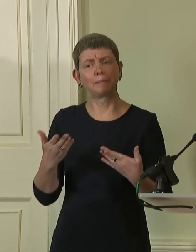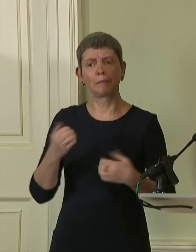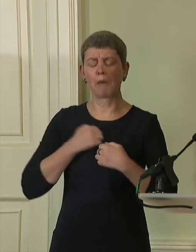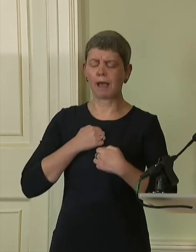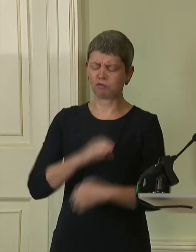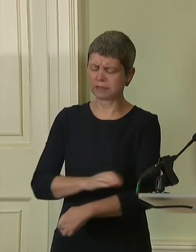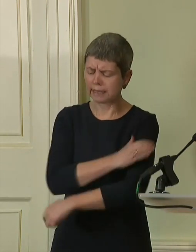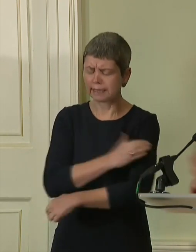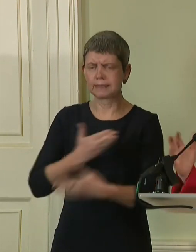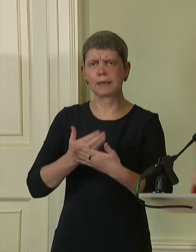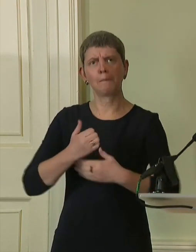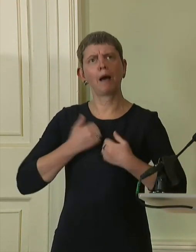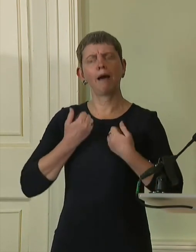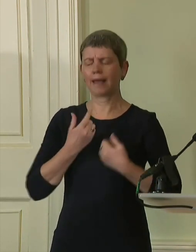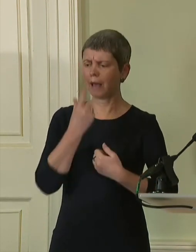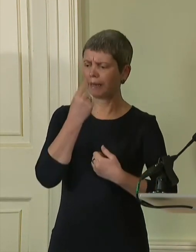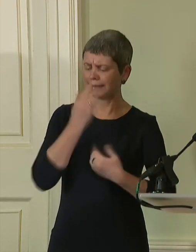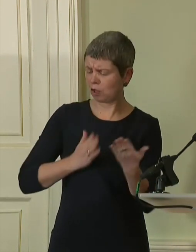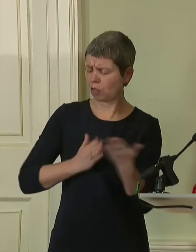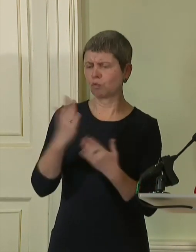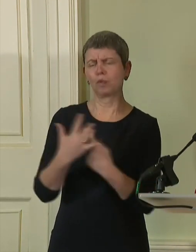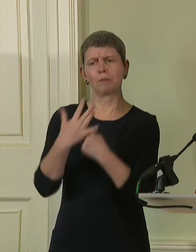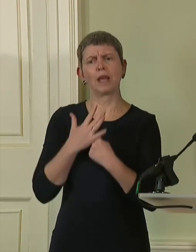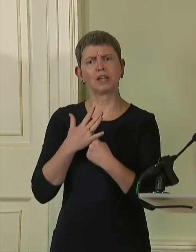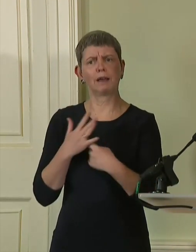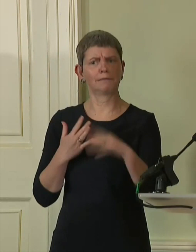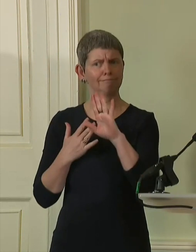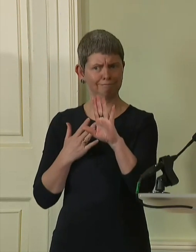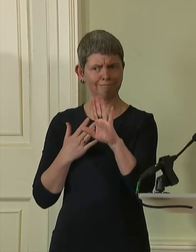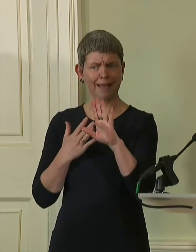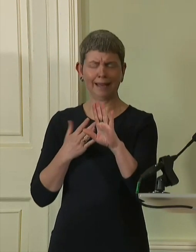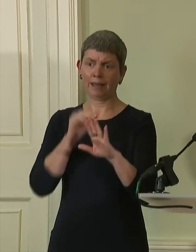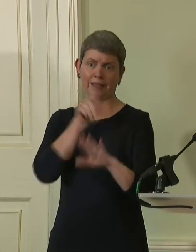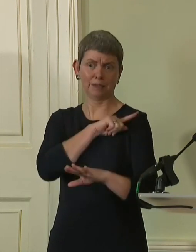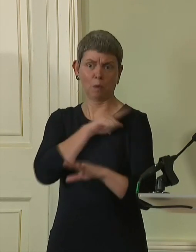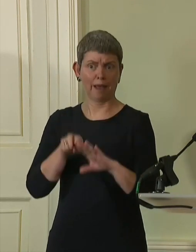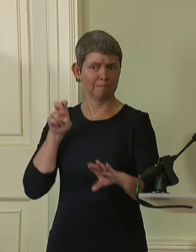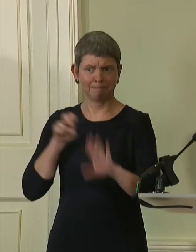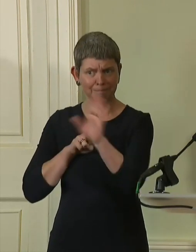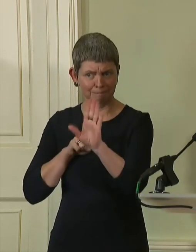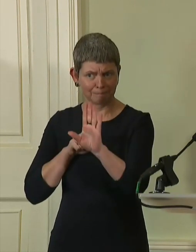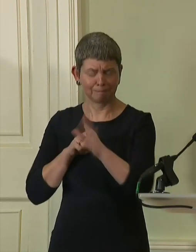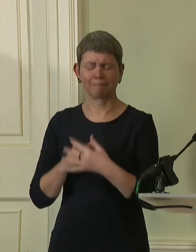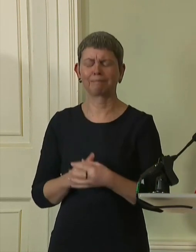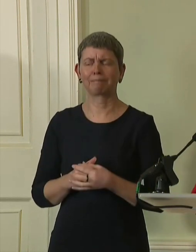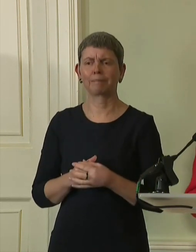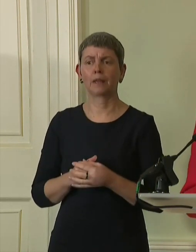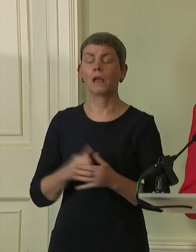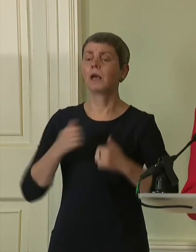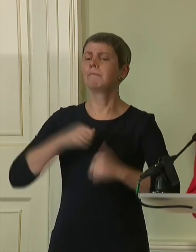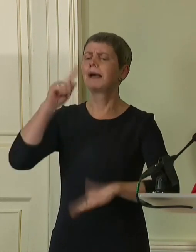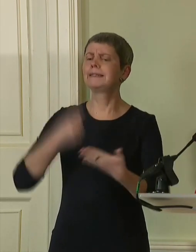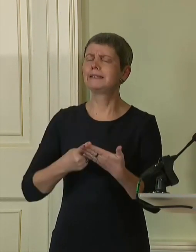resilience to get through the latest period of pressure, I wouldn't be standing here today. But it's not. This decision